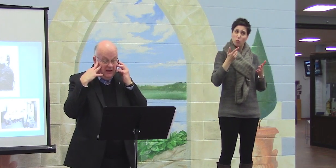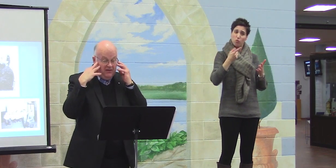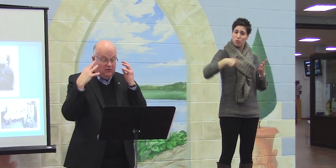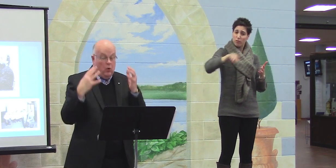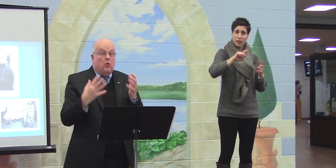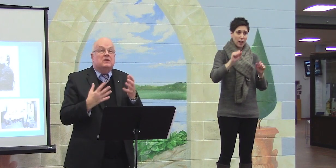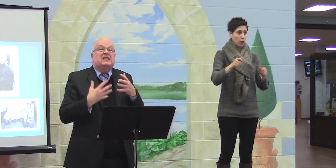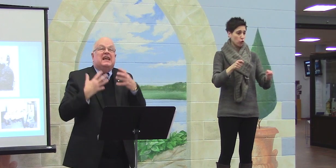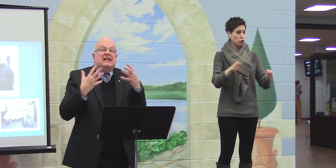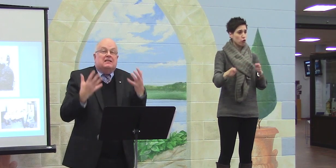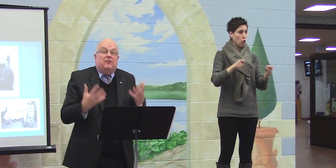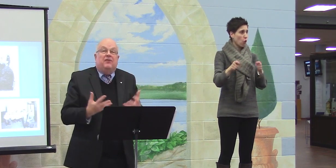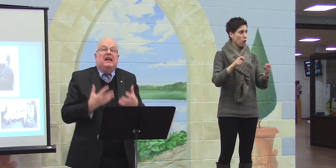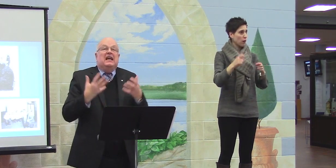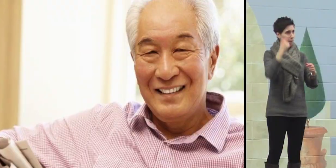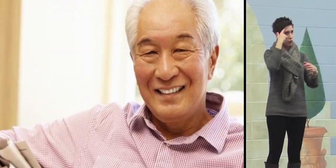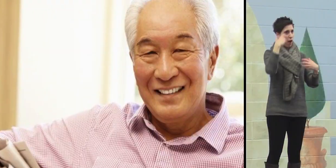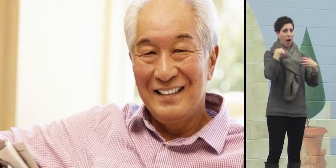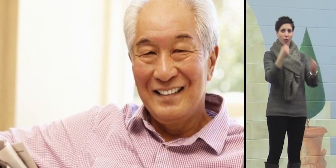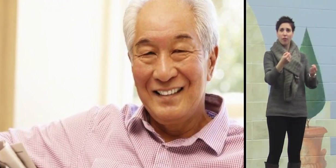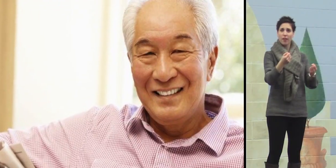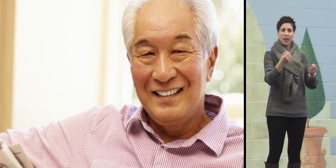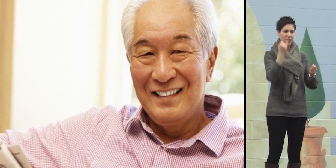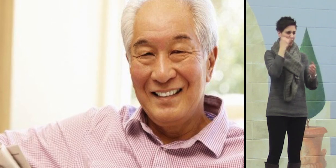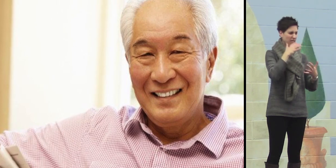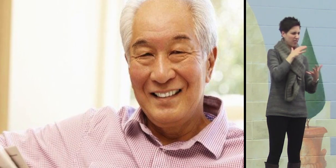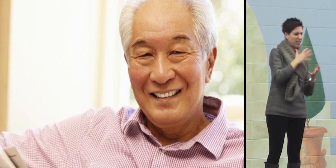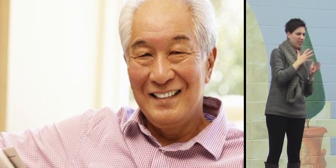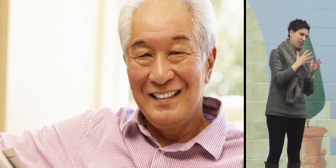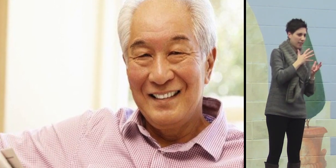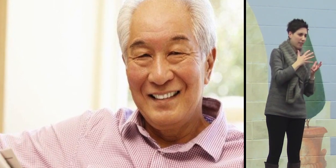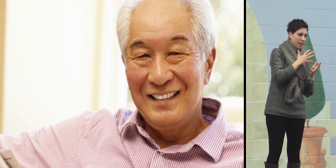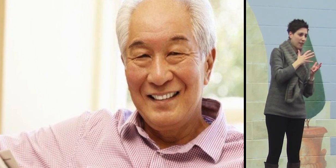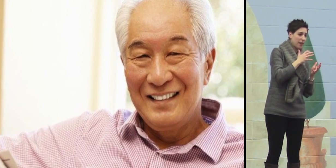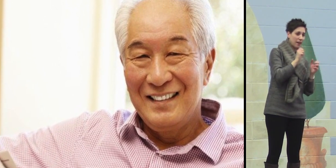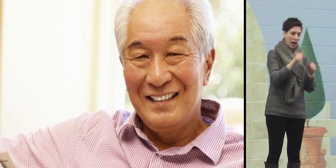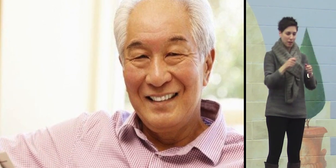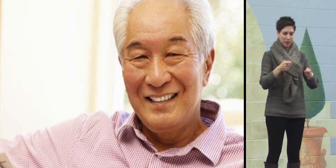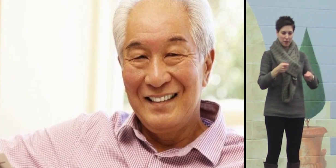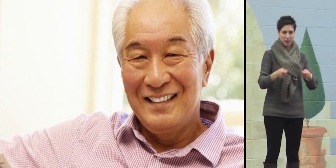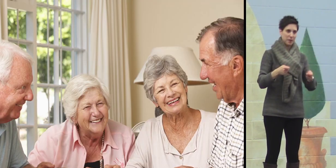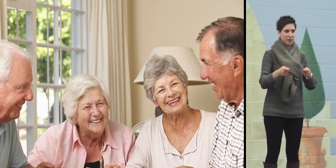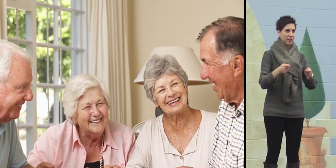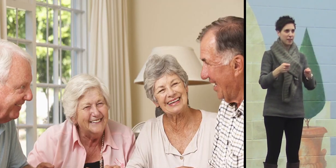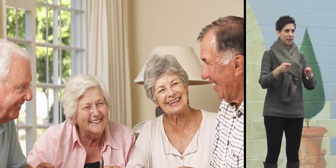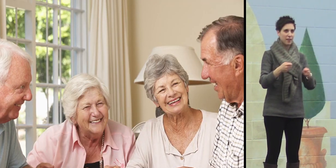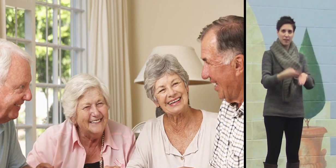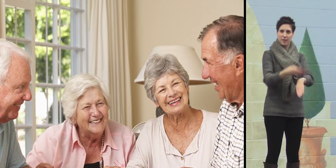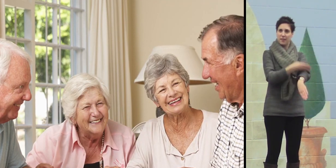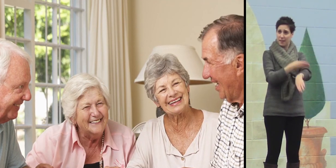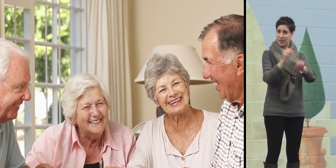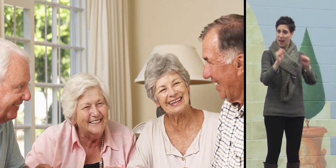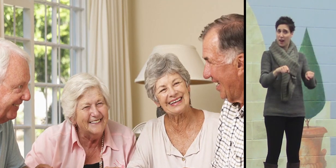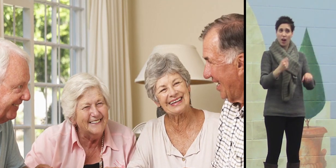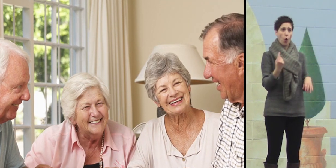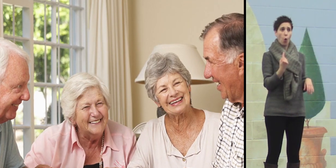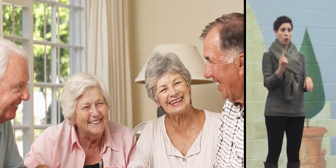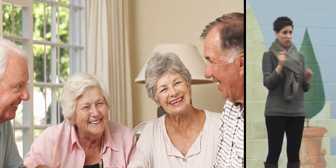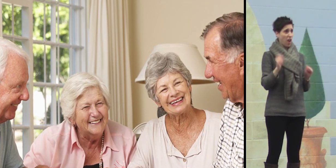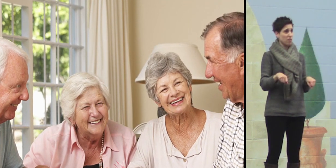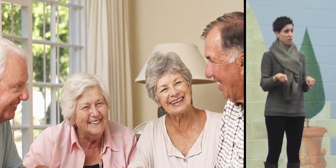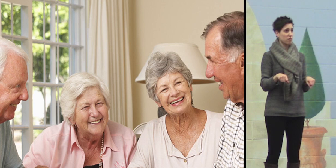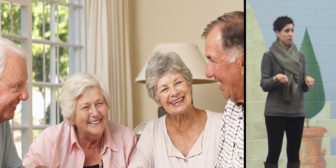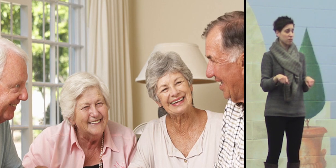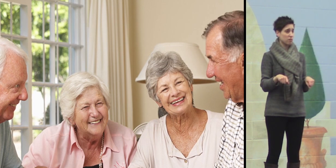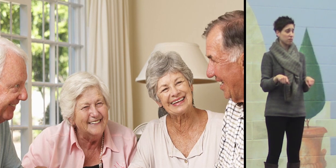their own sense of feeling good, of well-being. All by themselves. One thing we know for